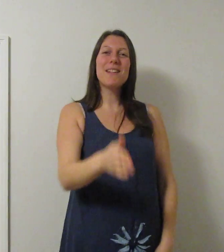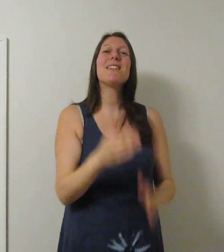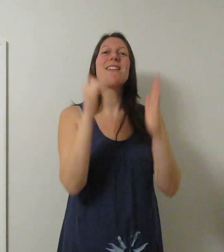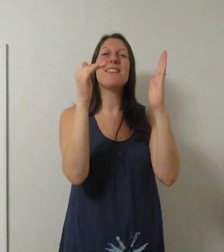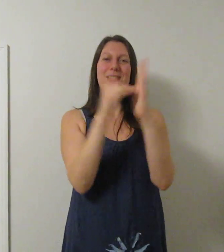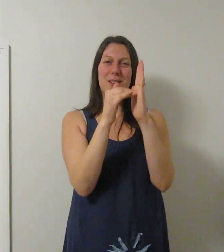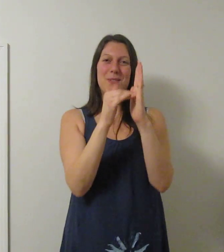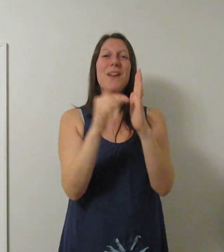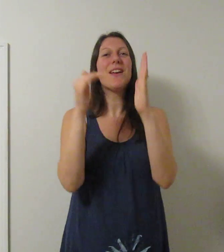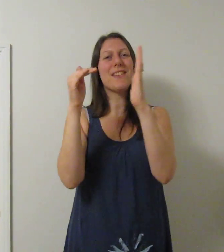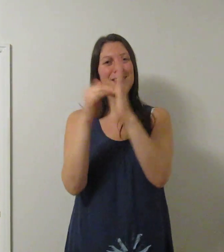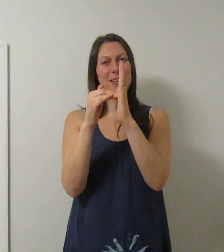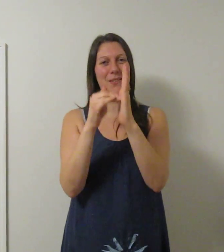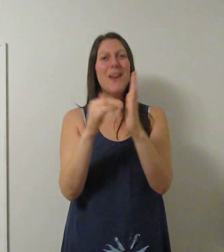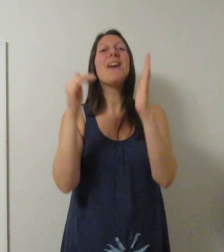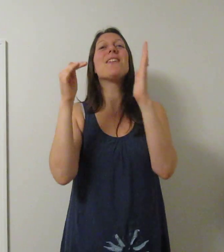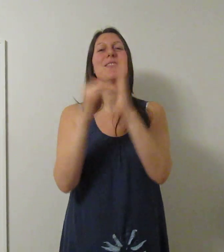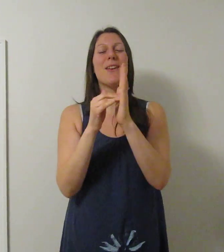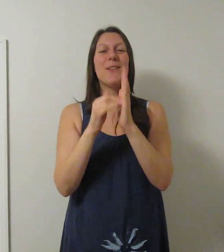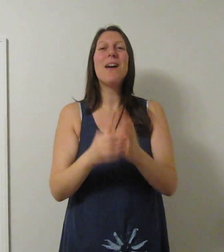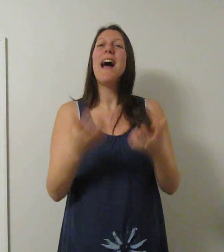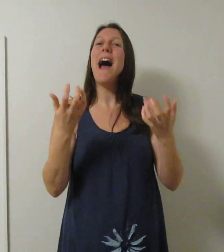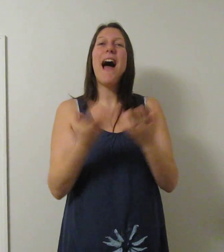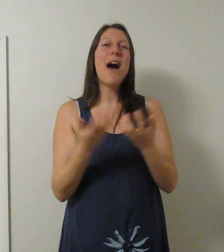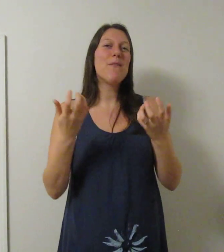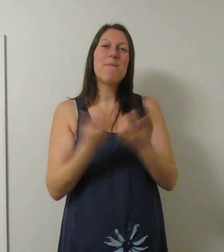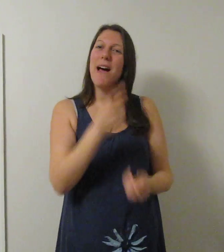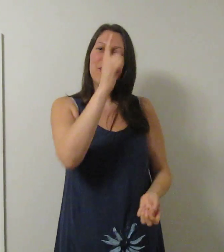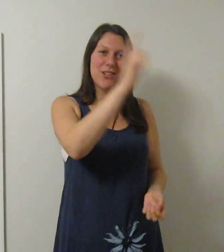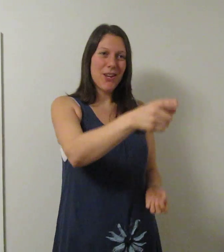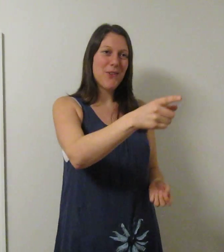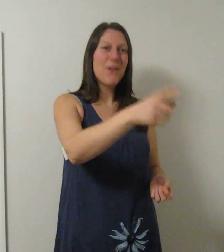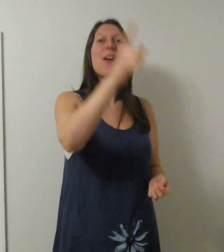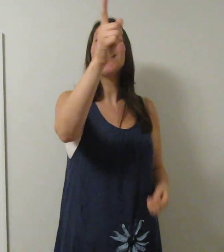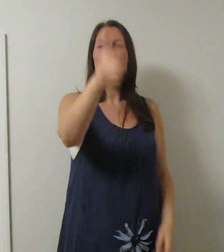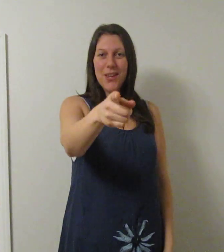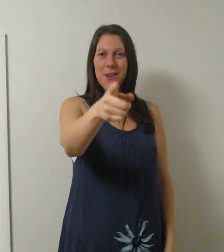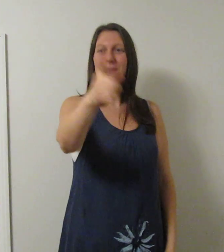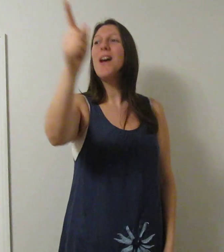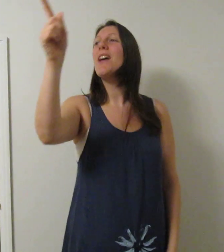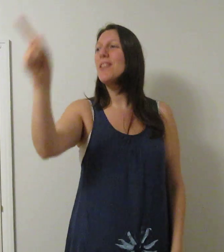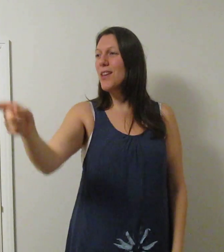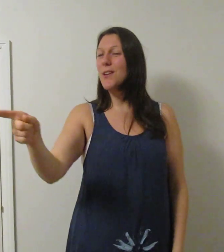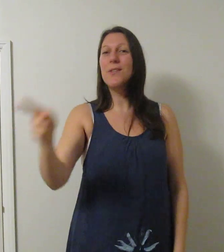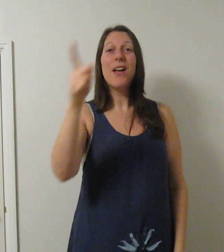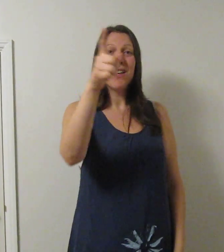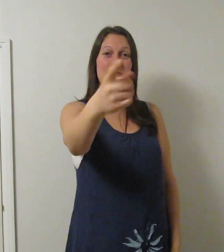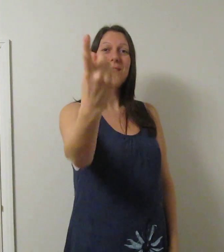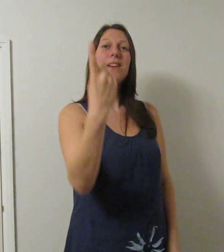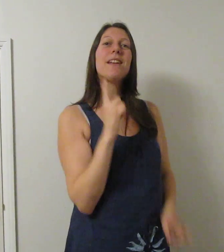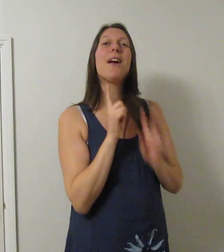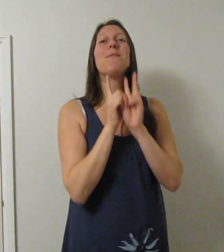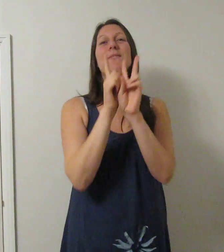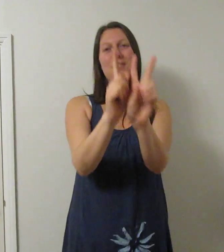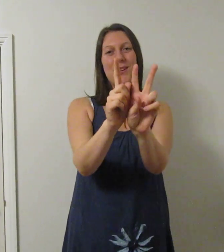to the zoo, zoo, zoo How about you, you, you? You can come too,